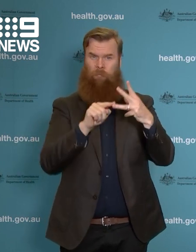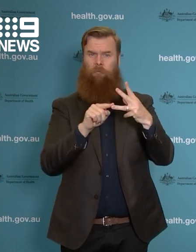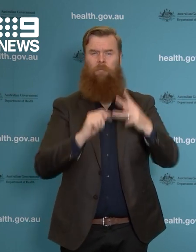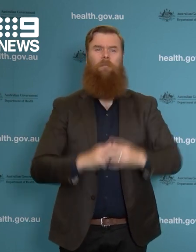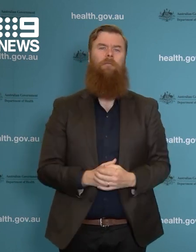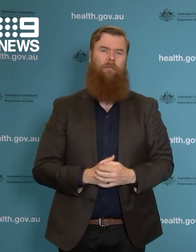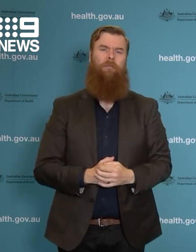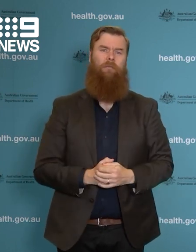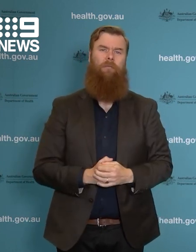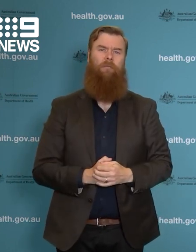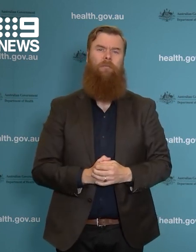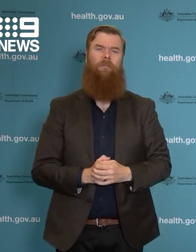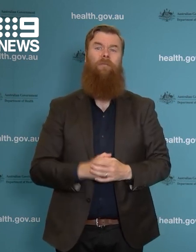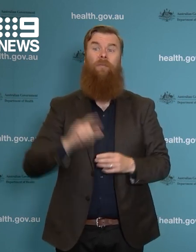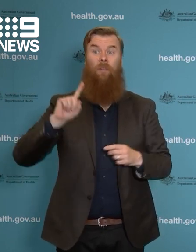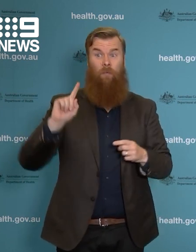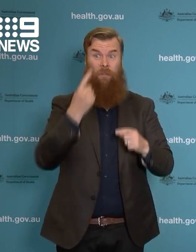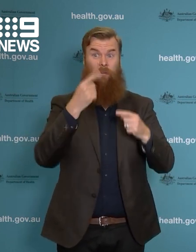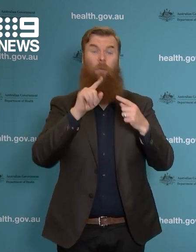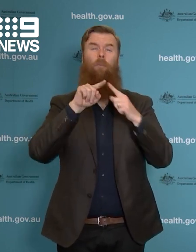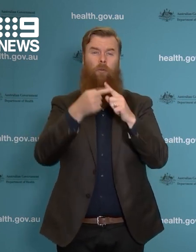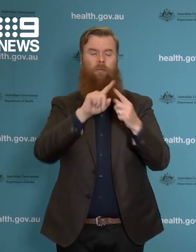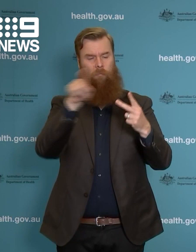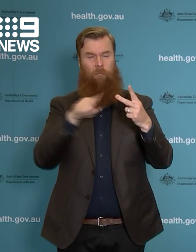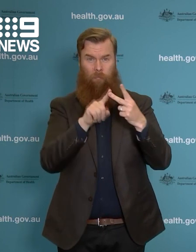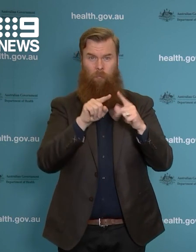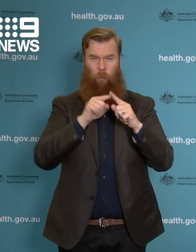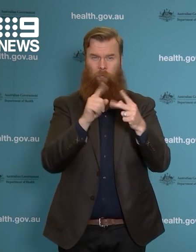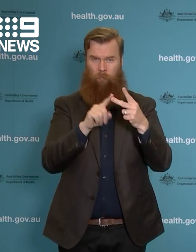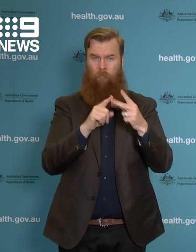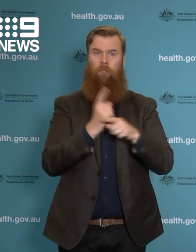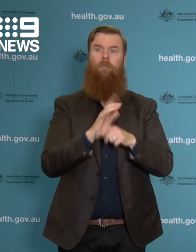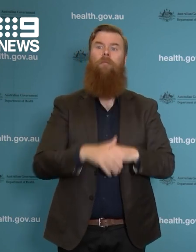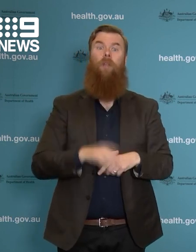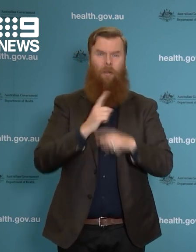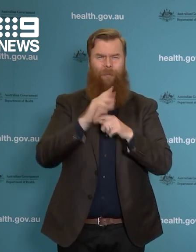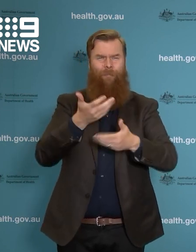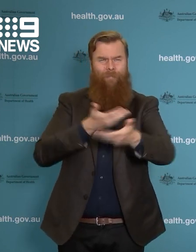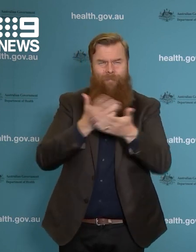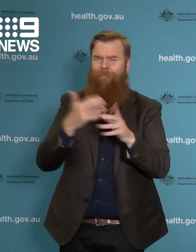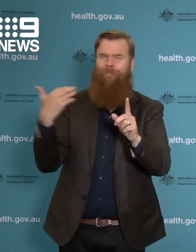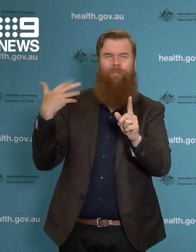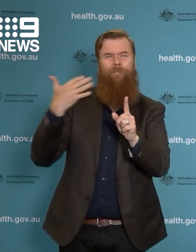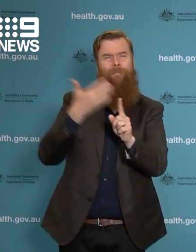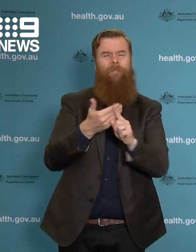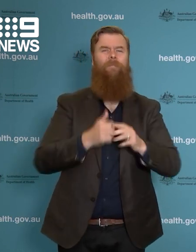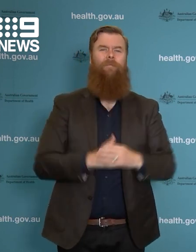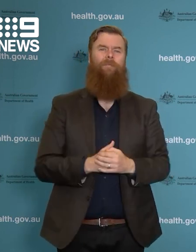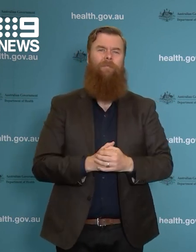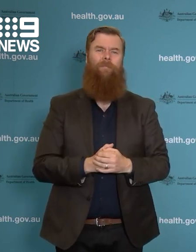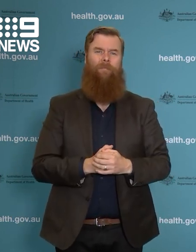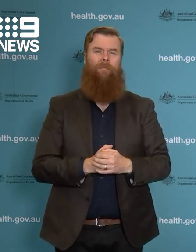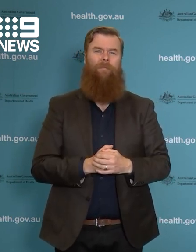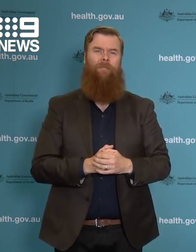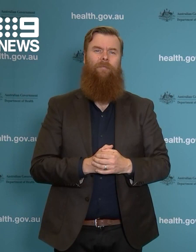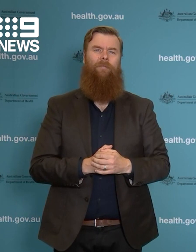The second point, and this is, there's been a lot of discussion about this in the last weeks, and particularly since that, that